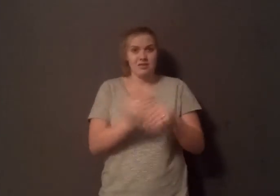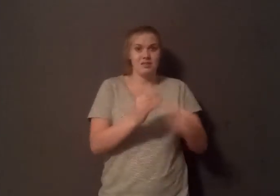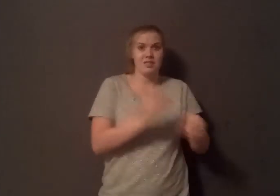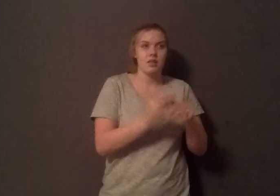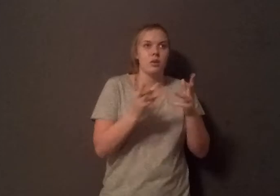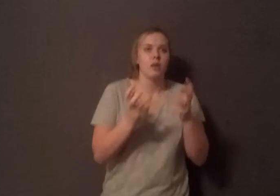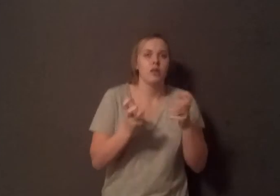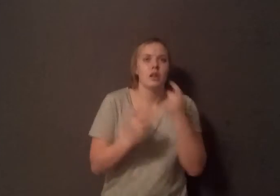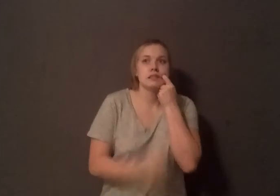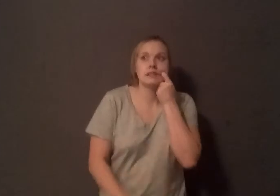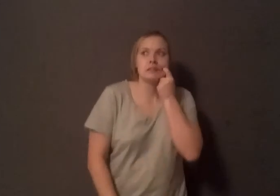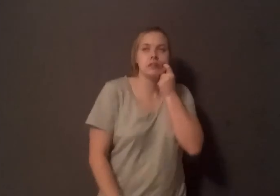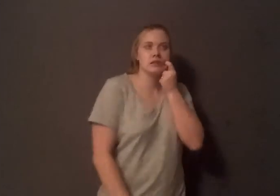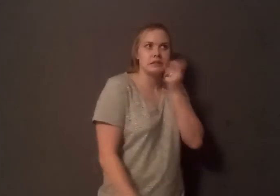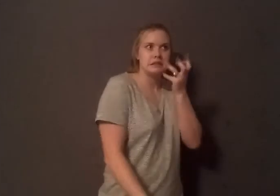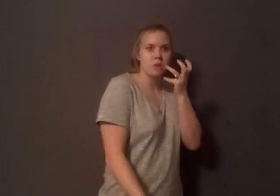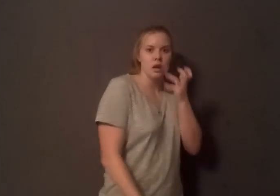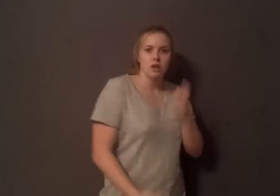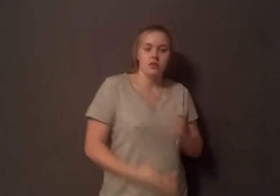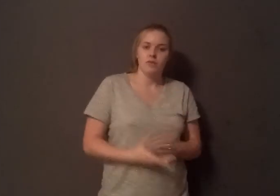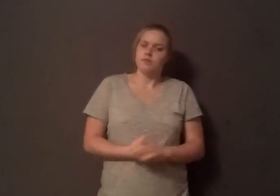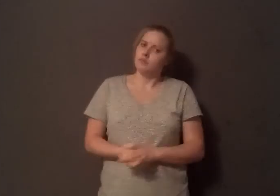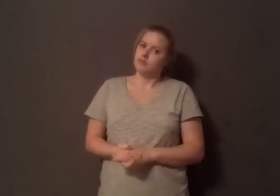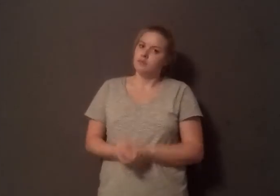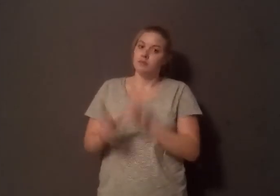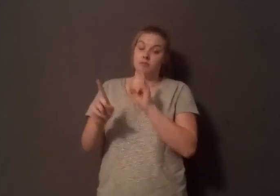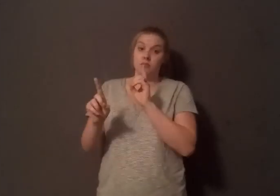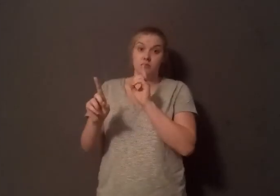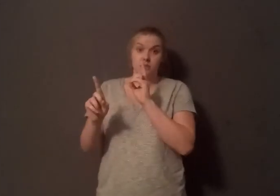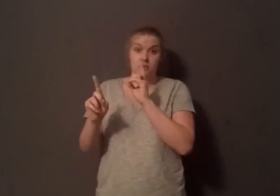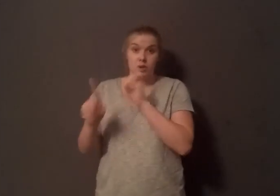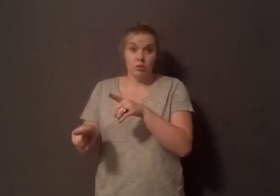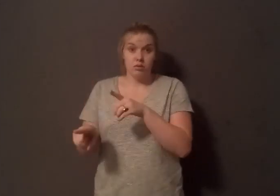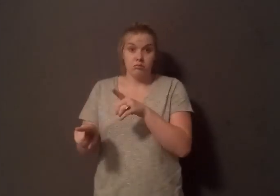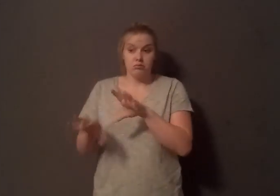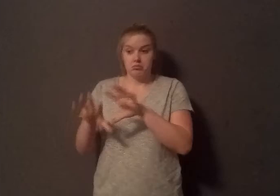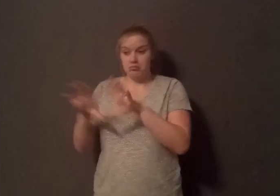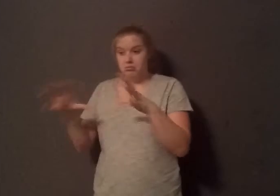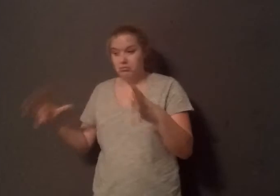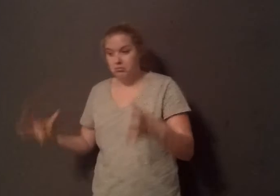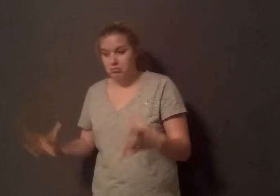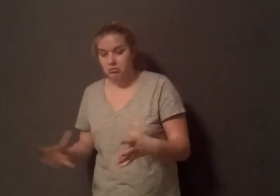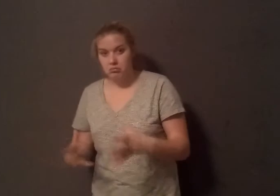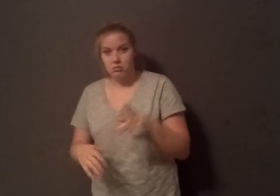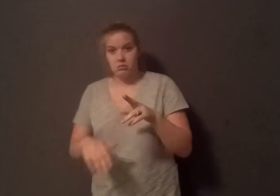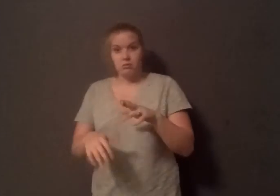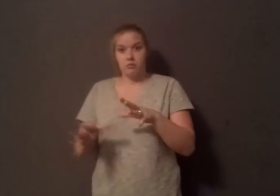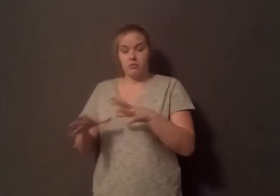made me think about all the drugs animals are fed. I went to the headquarters of the Center for Food and Safety, the nation's leading FDA government watchdog